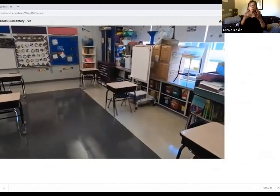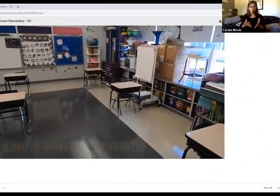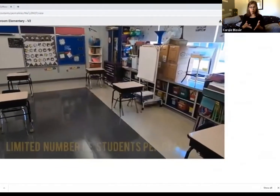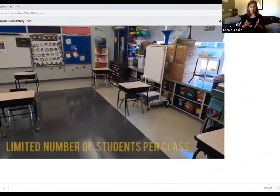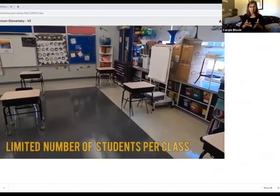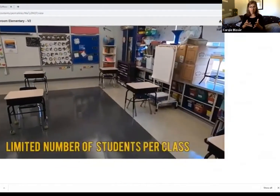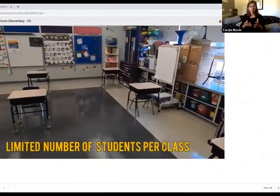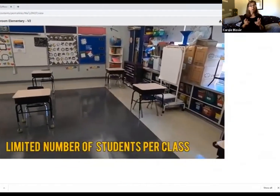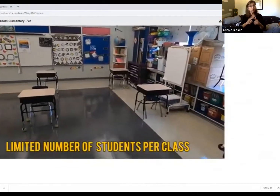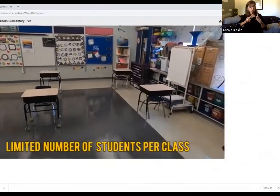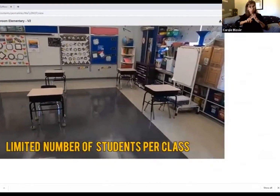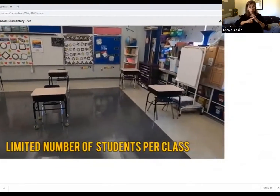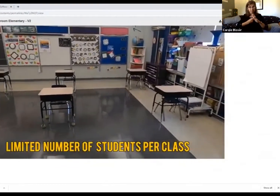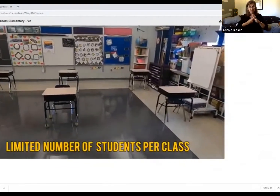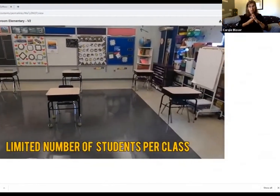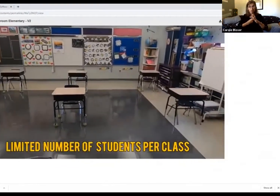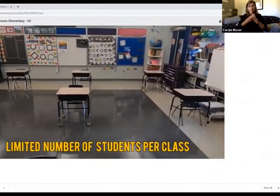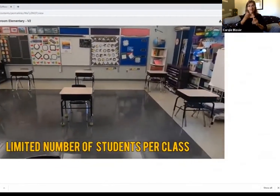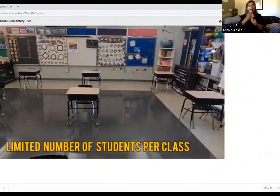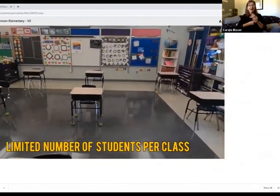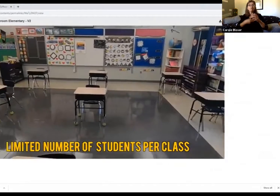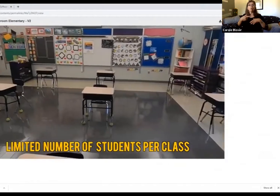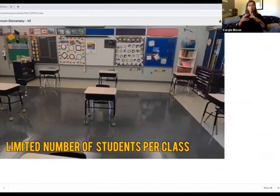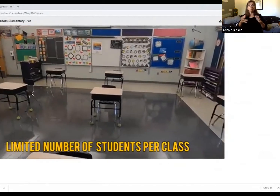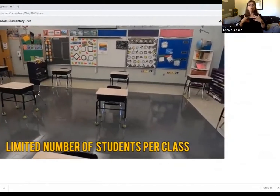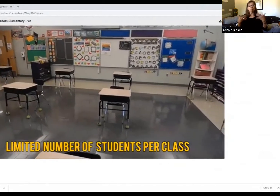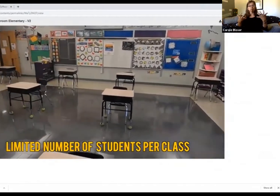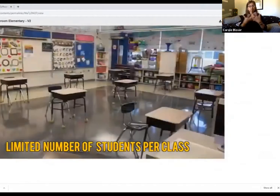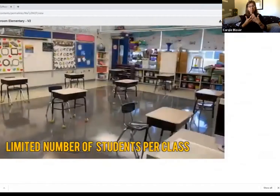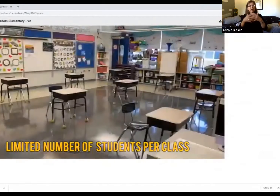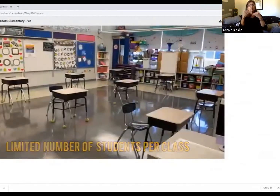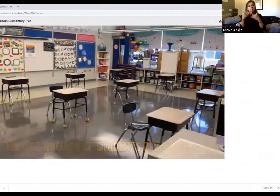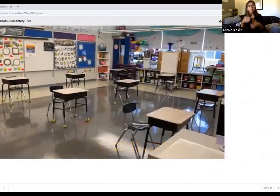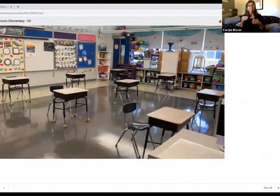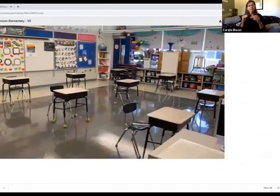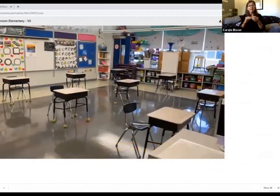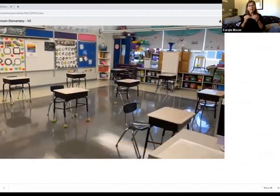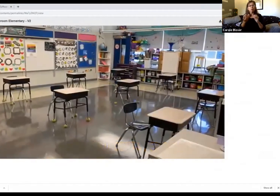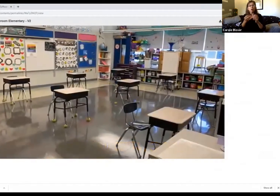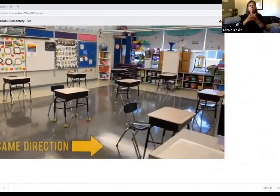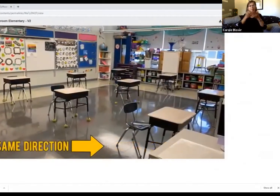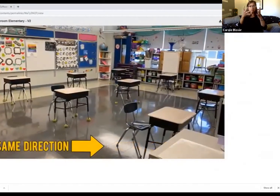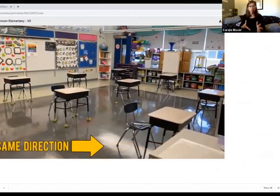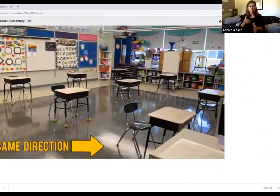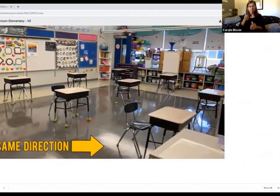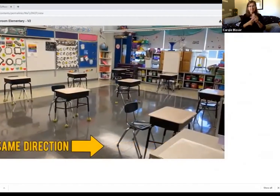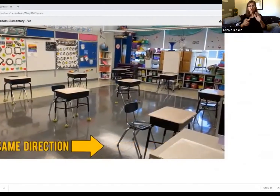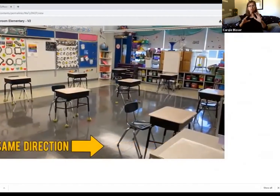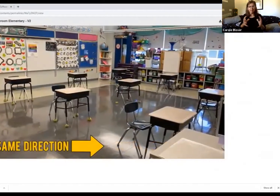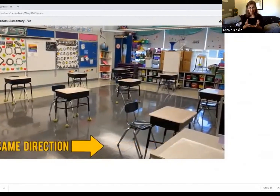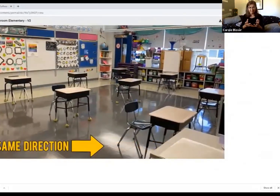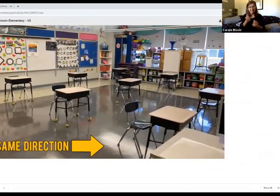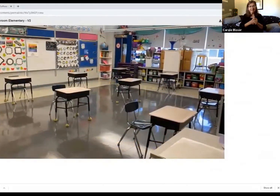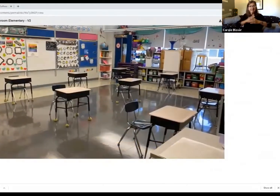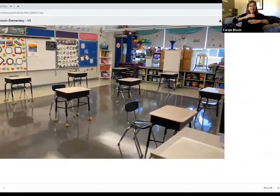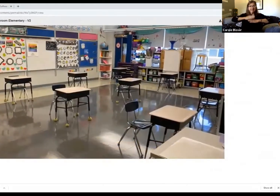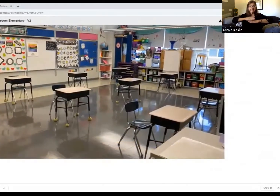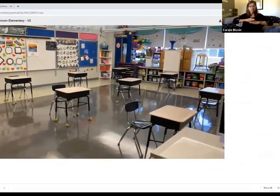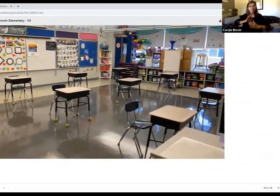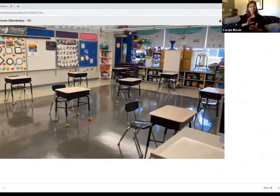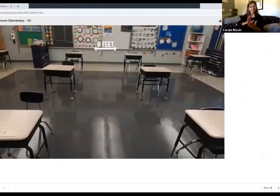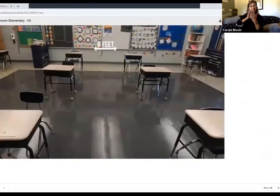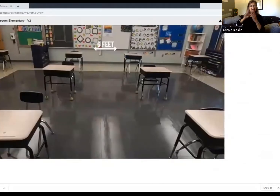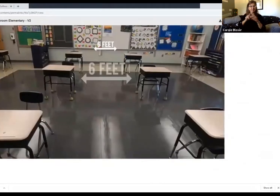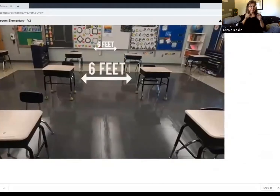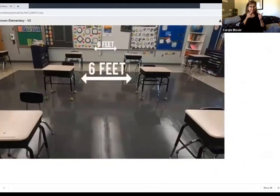To start the year each room will accommodate a limited number of students per class. Each desk will face the same direction